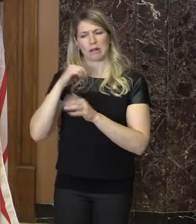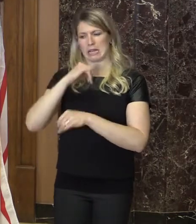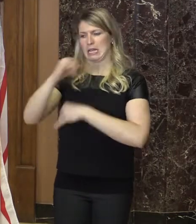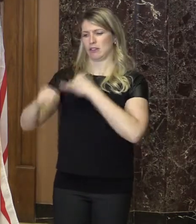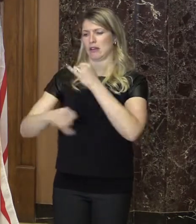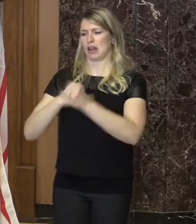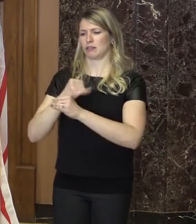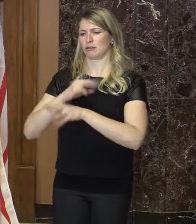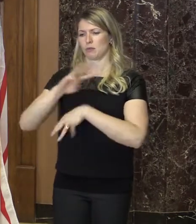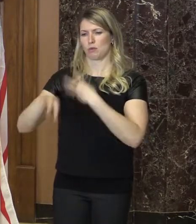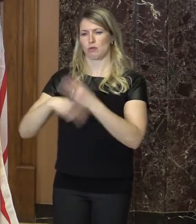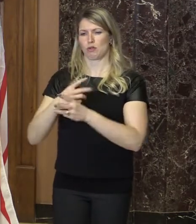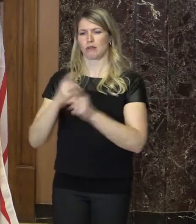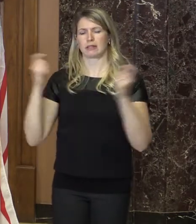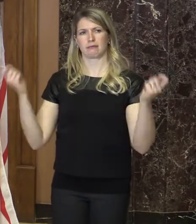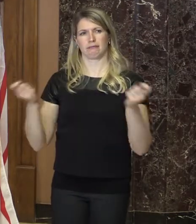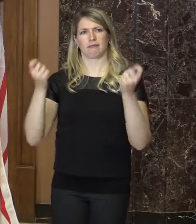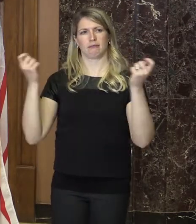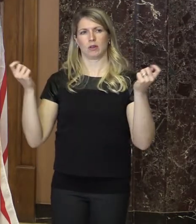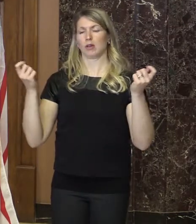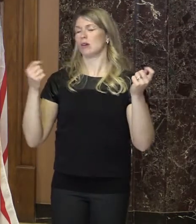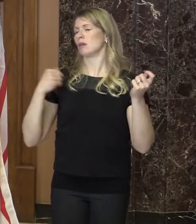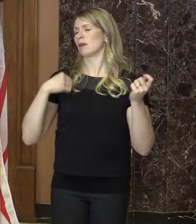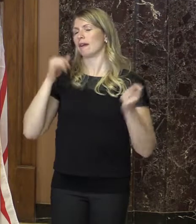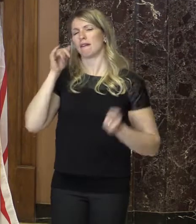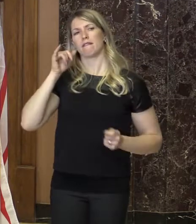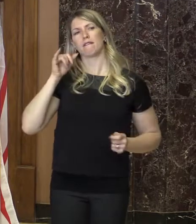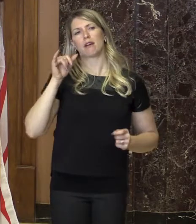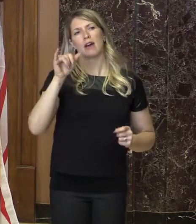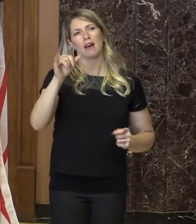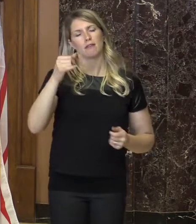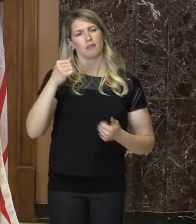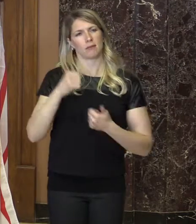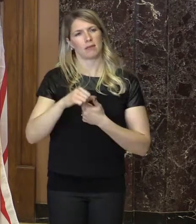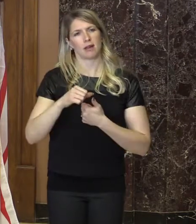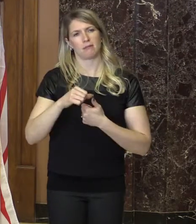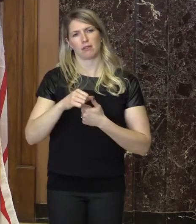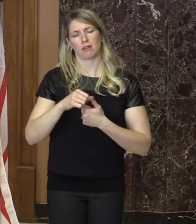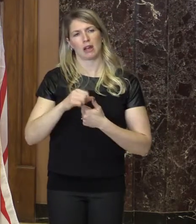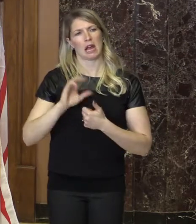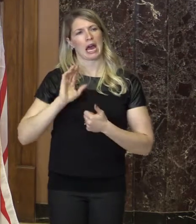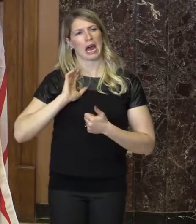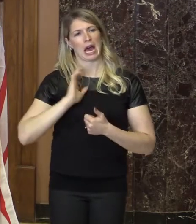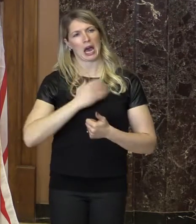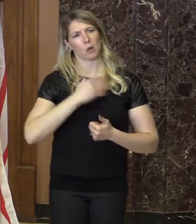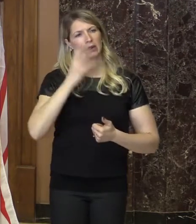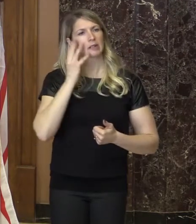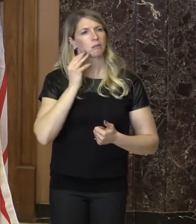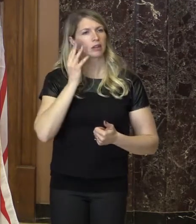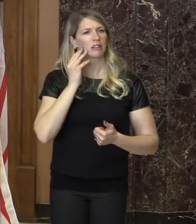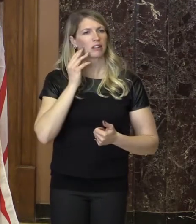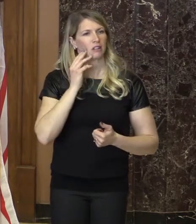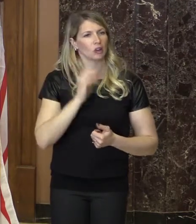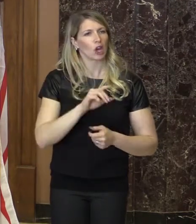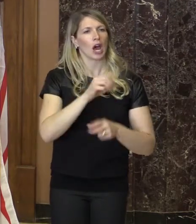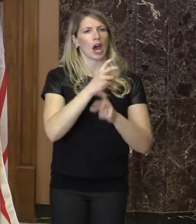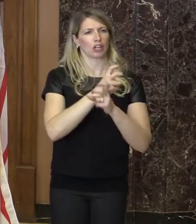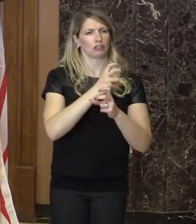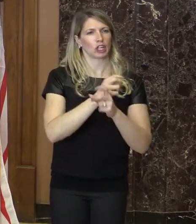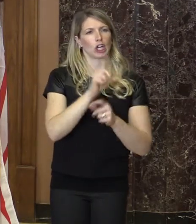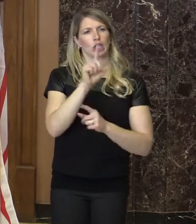event. We will forever remember Special Olympics Winter World Games, Austria 2017.